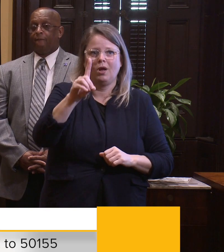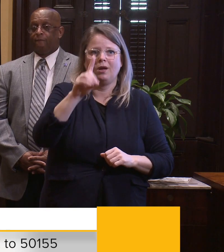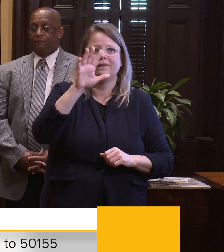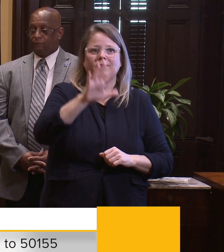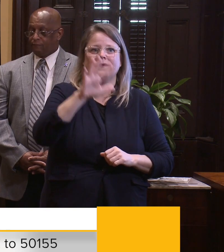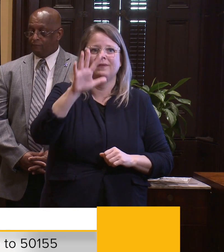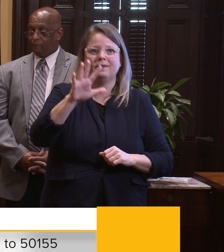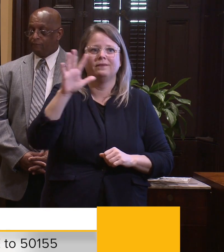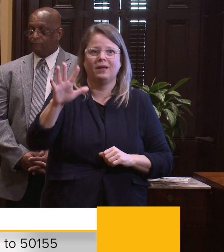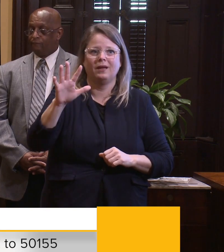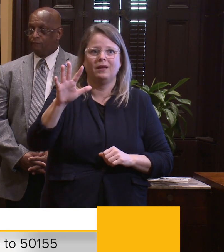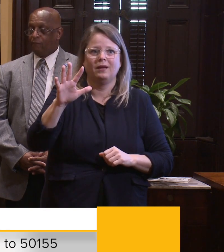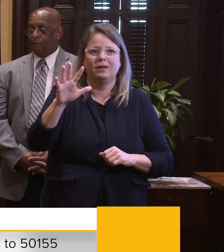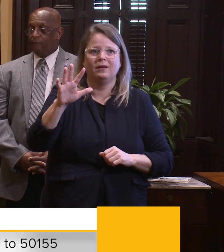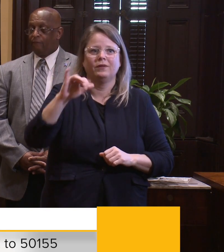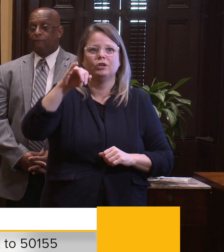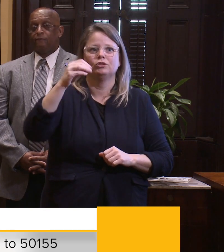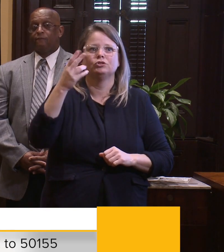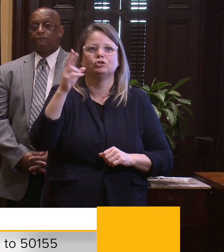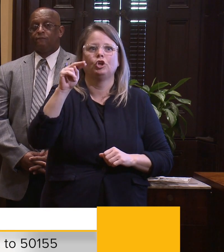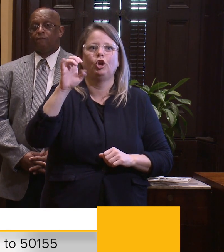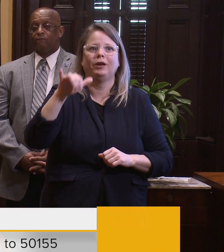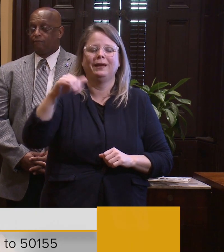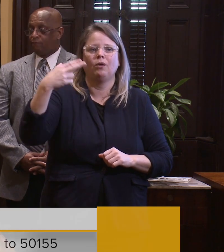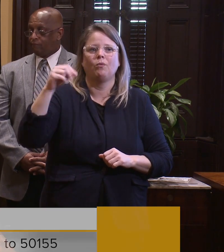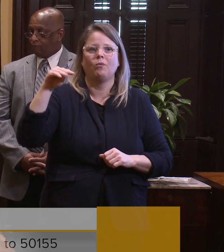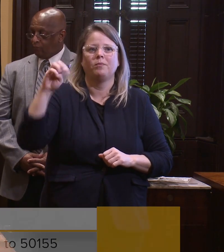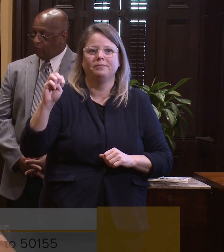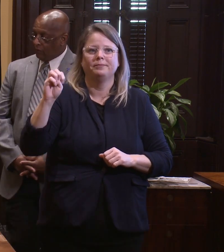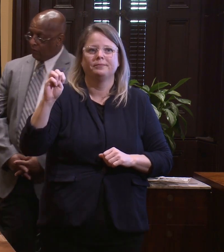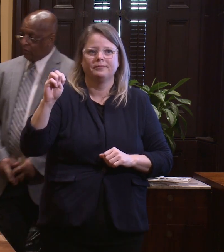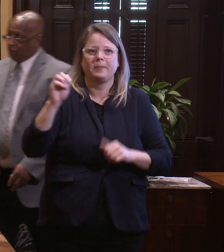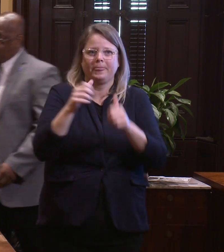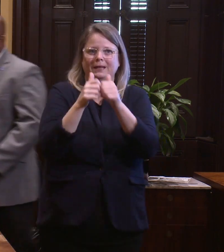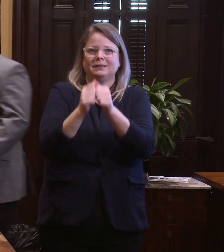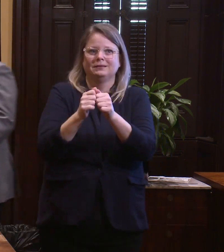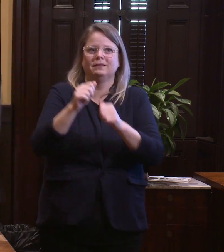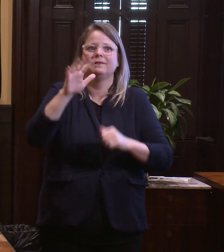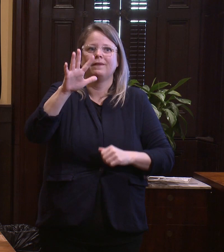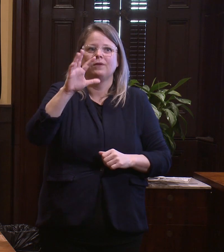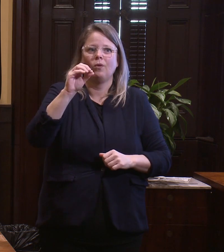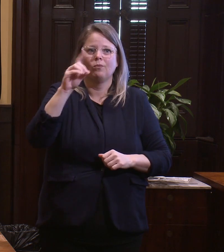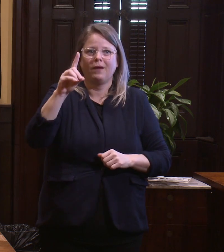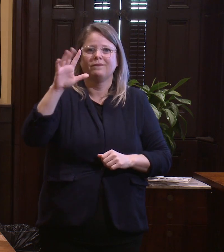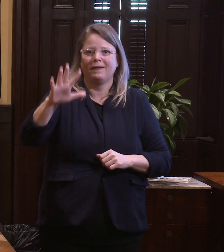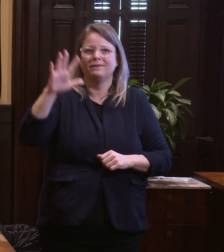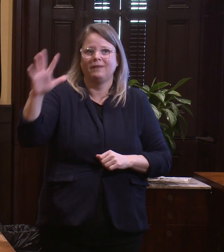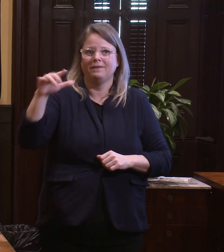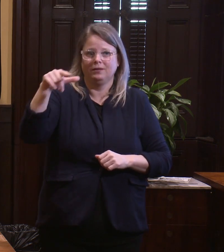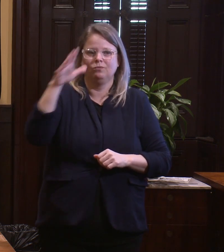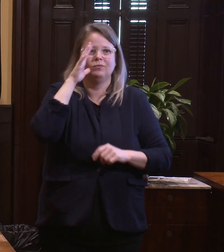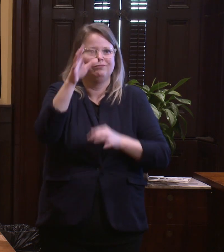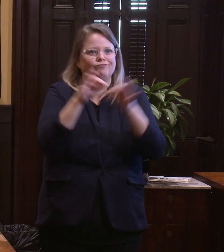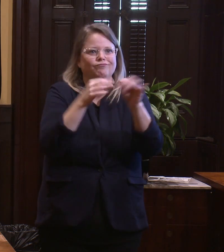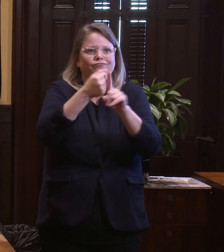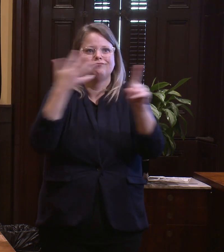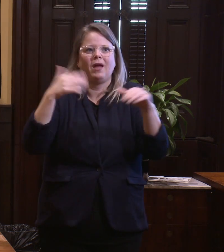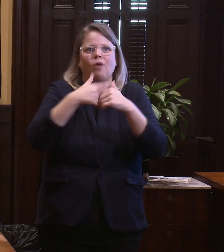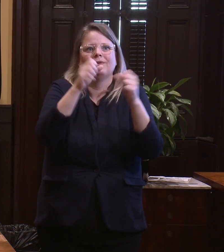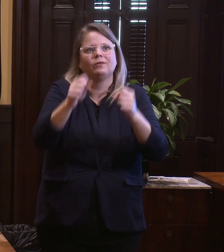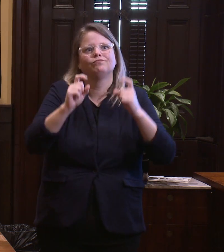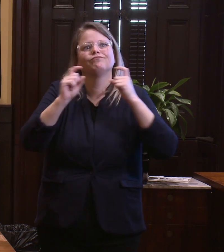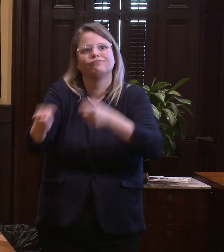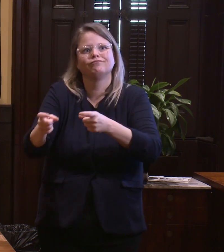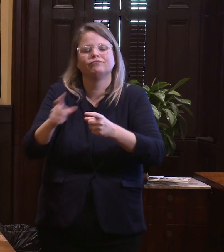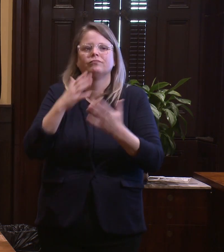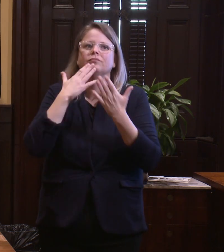JOURNEY HOME to 50155. Thank you. Thank you, and please do your part to protect all of